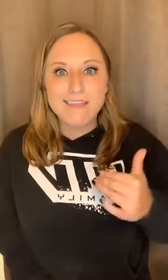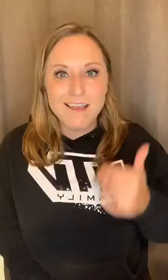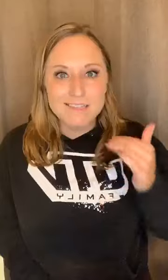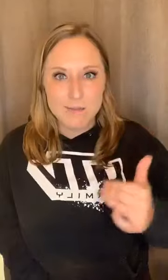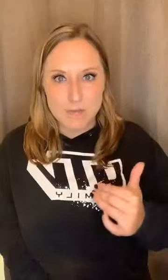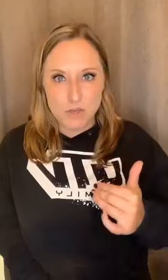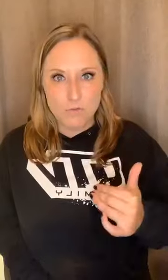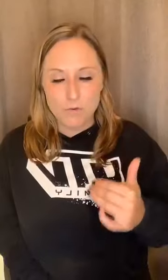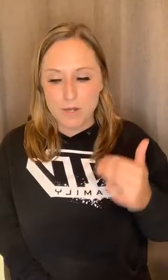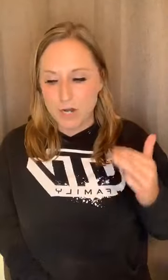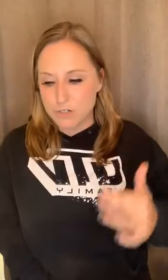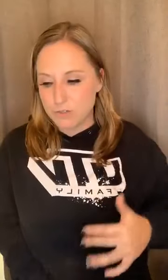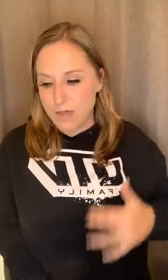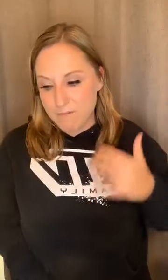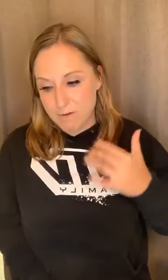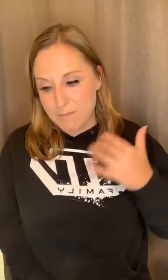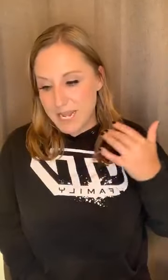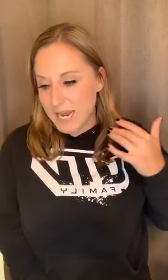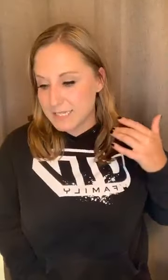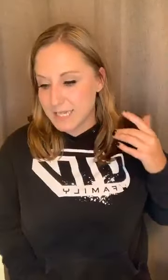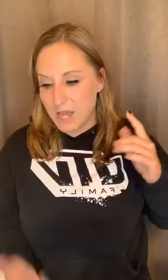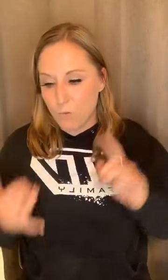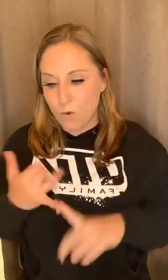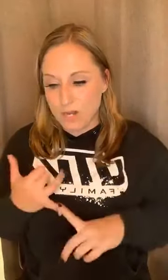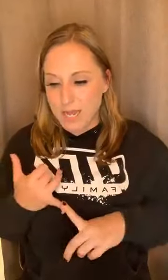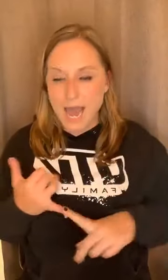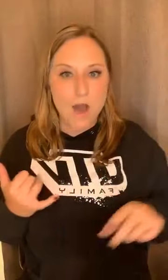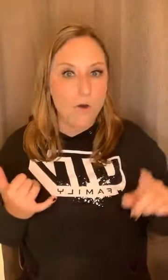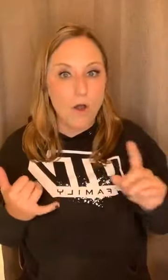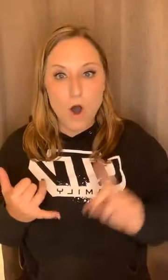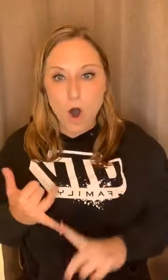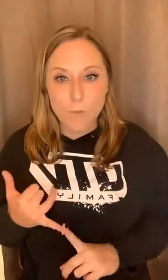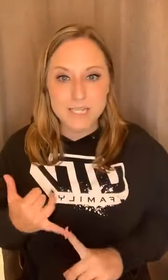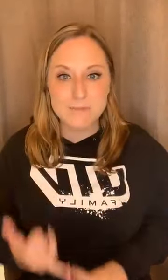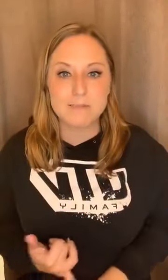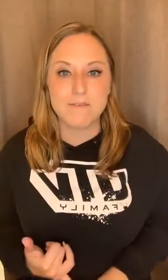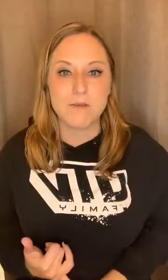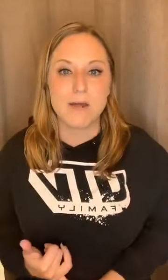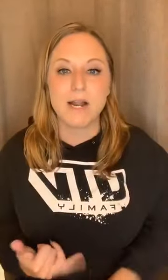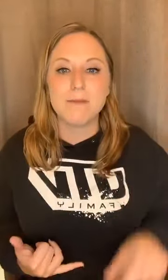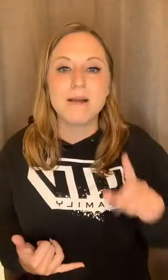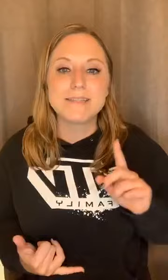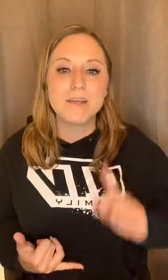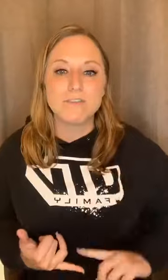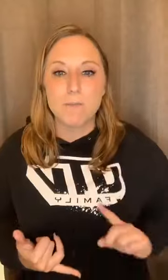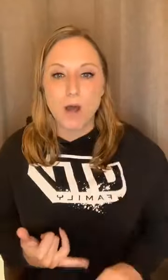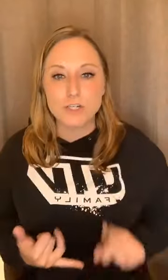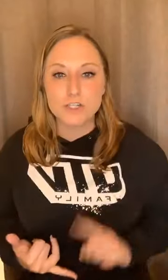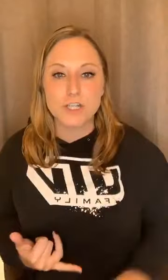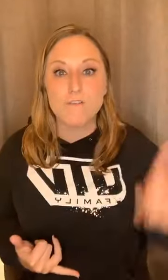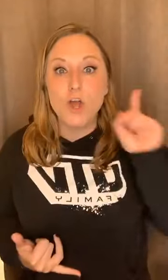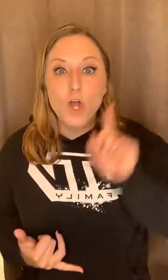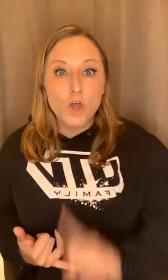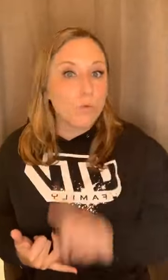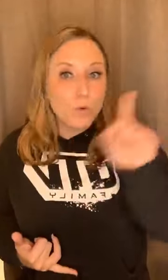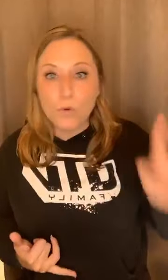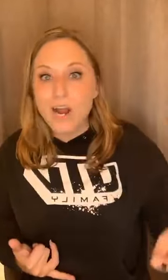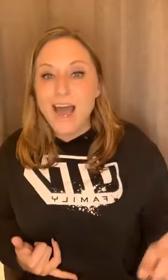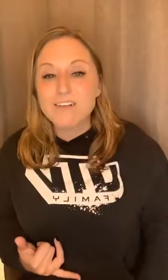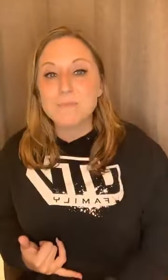things that make you feel better and do that. For me, it's like working out always makes me feel better. And I'm not saying you have to punish yourself through workouts, but